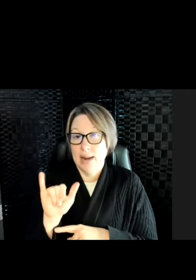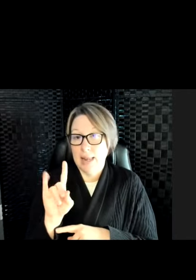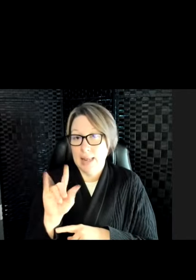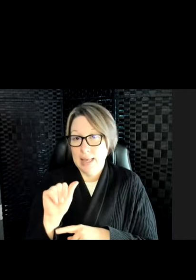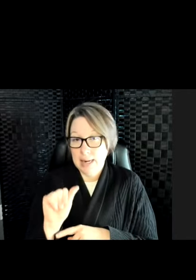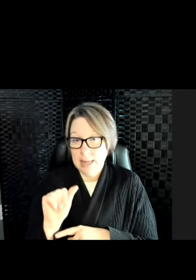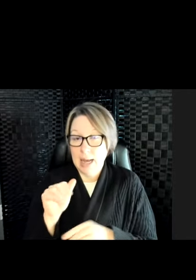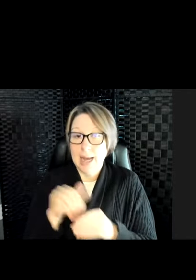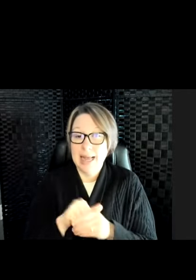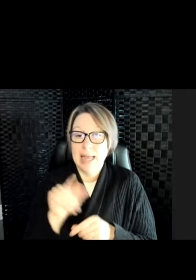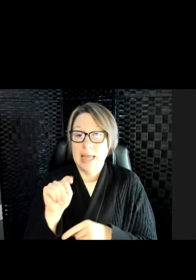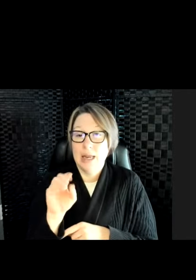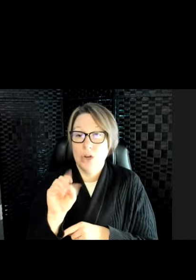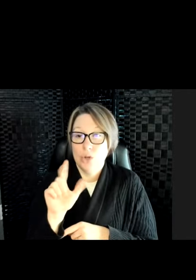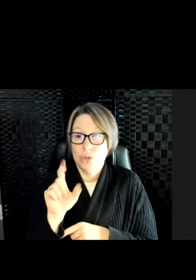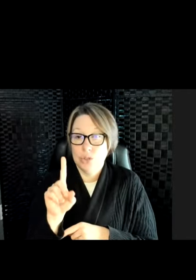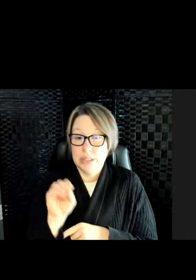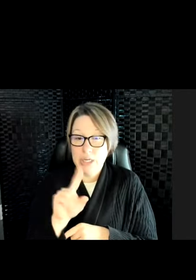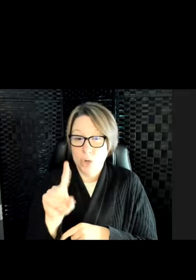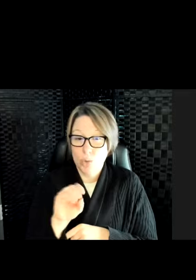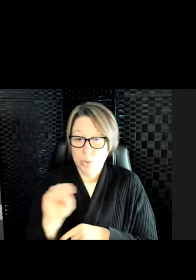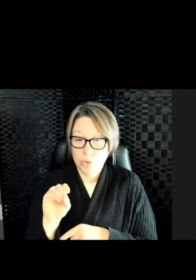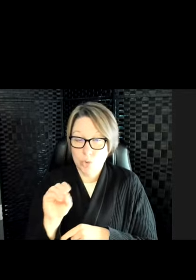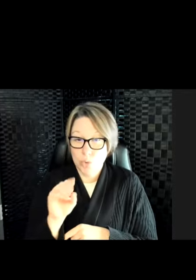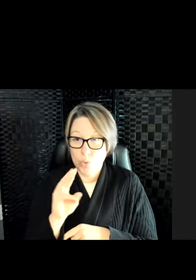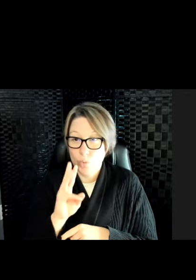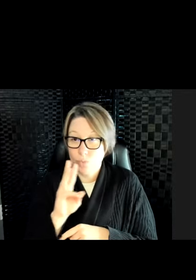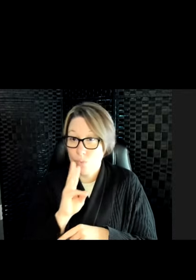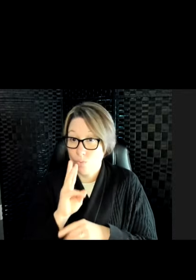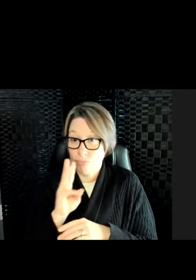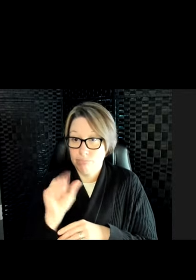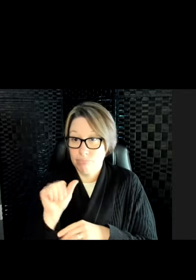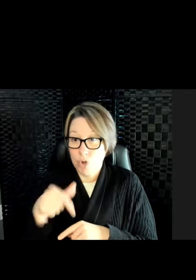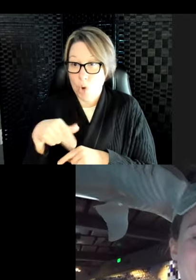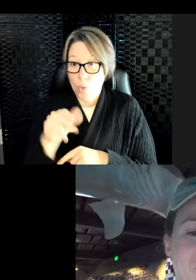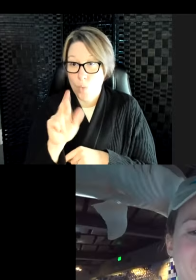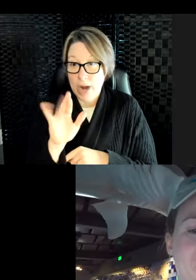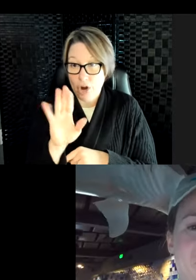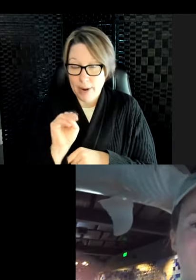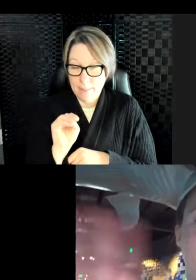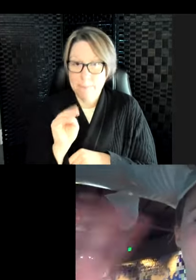Toledo Zoo Aquarium, to talk to you about some endangered animals of the ocean.